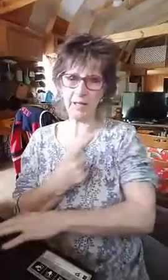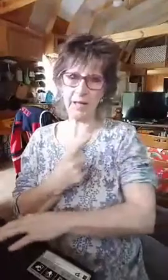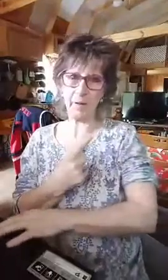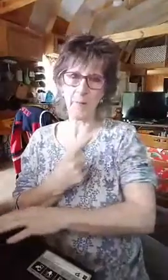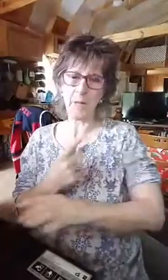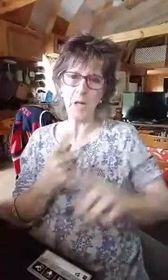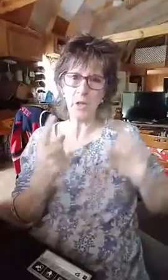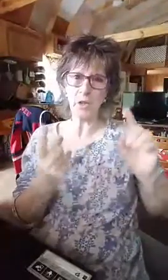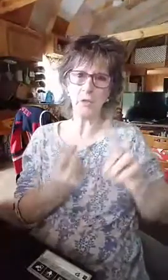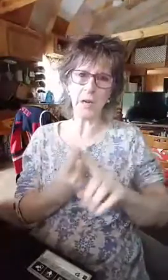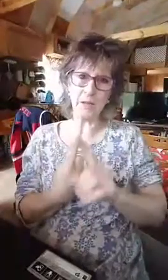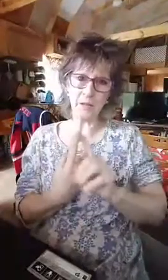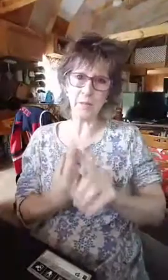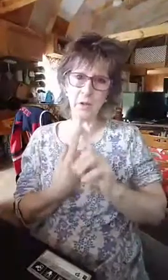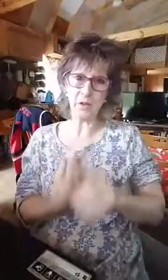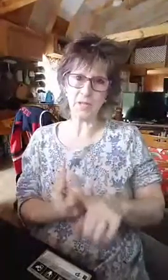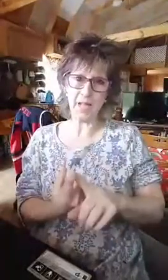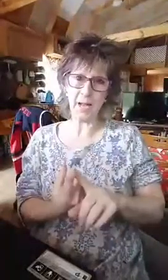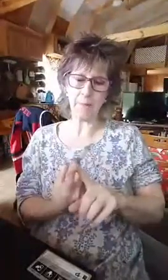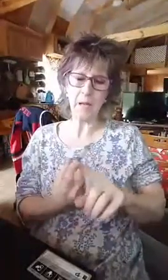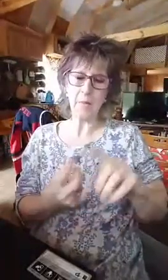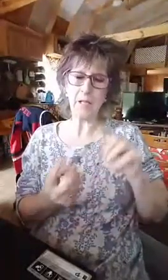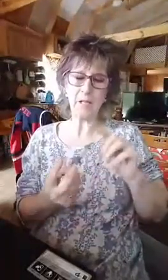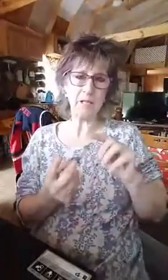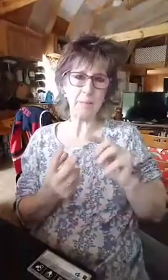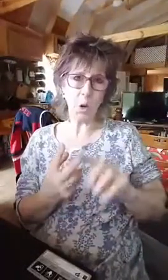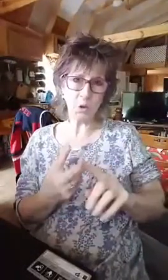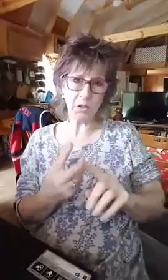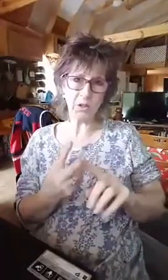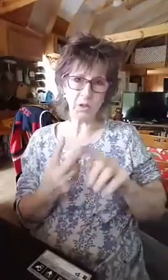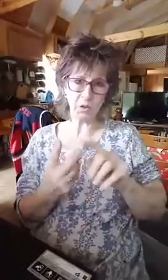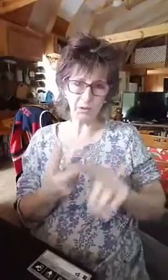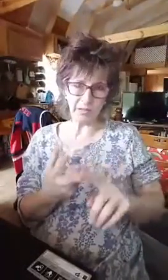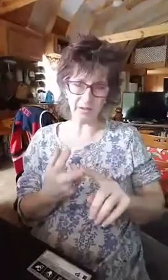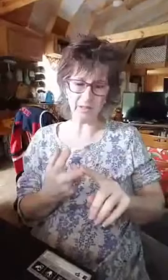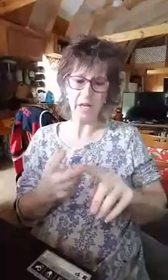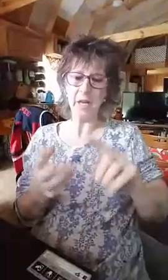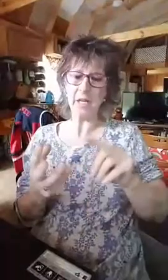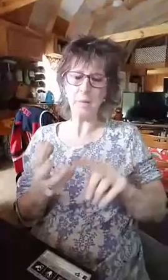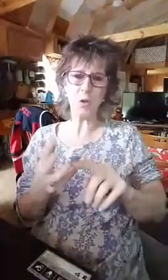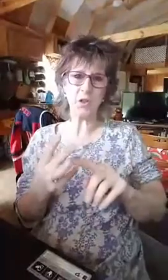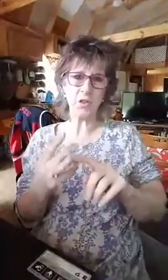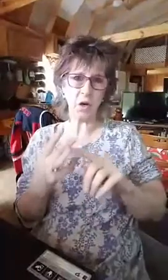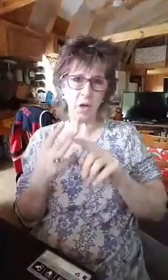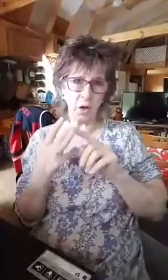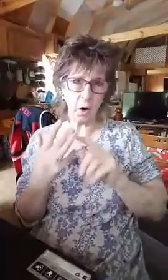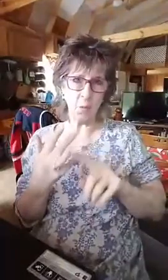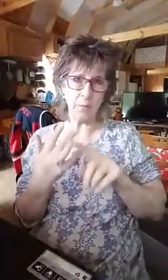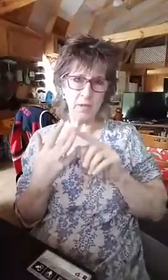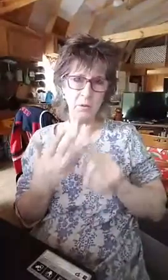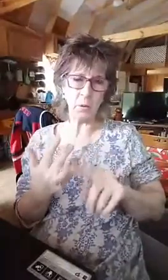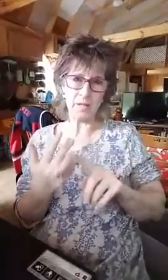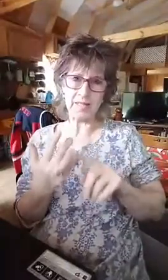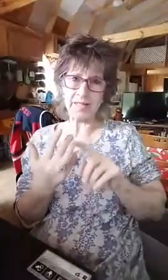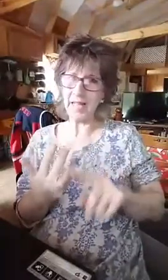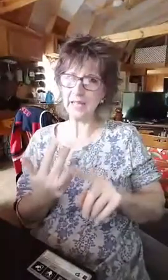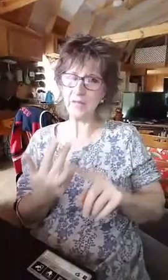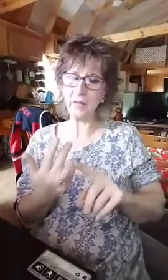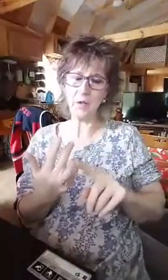now? You should write those emotions down because emotions are triggers. Emotions are open doors. Negative emotions